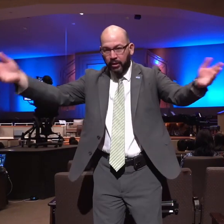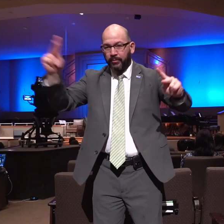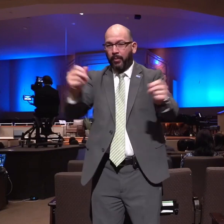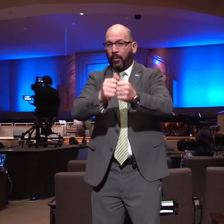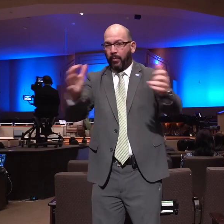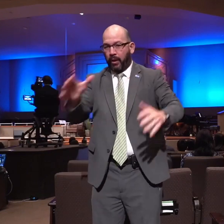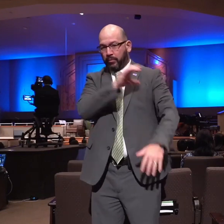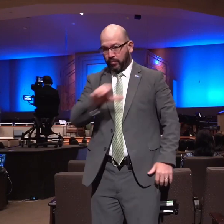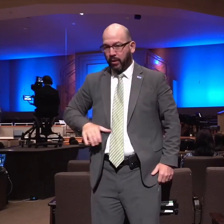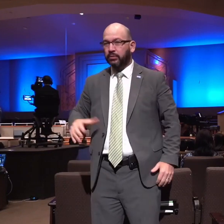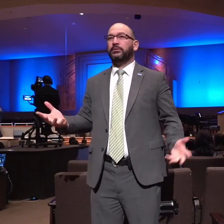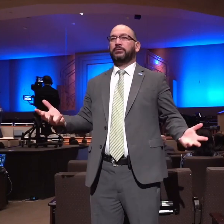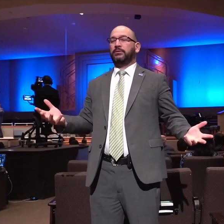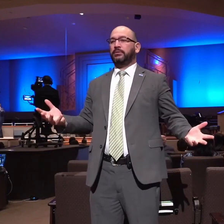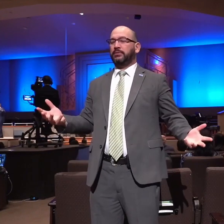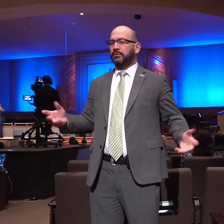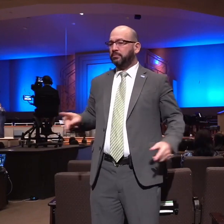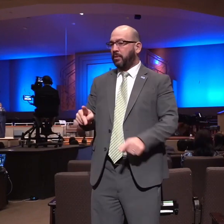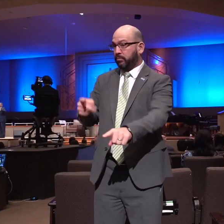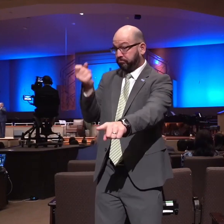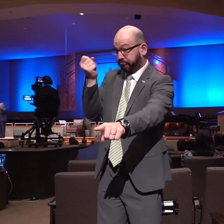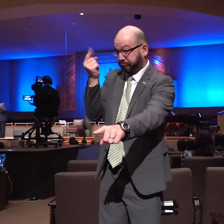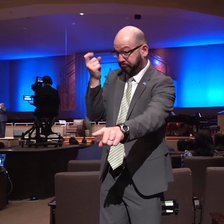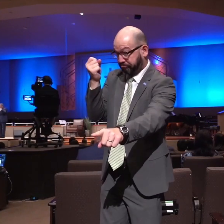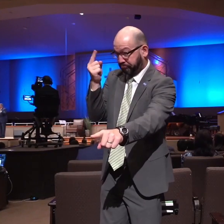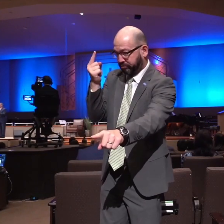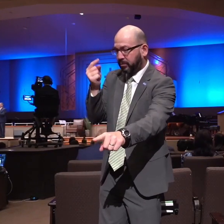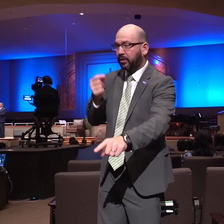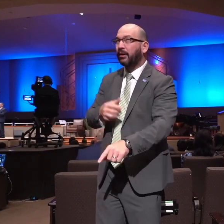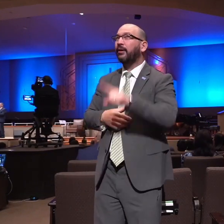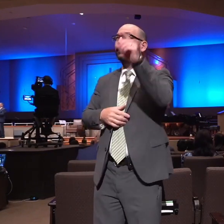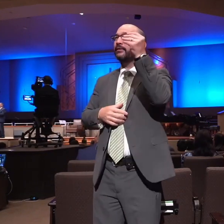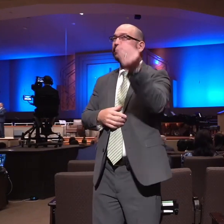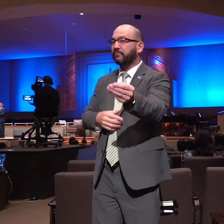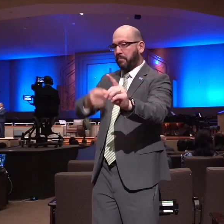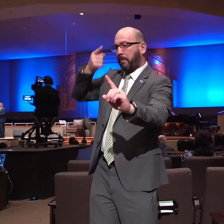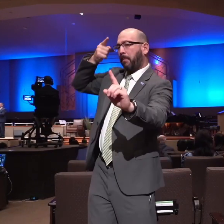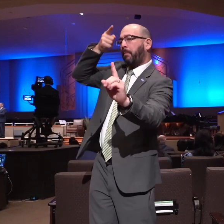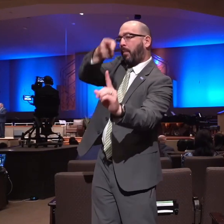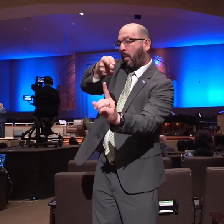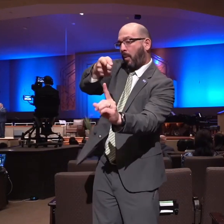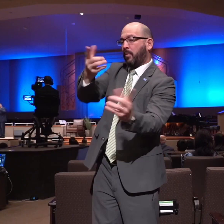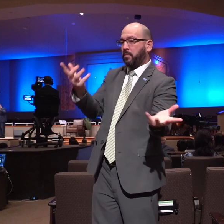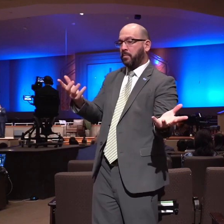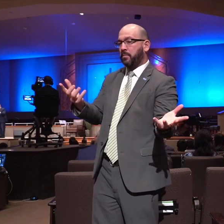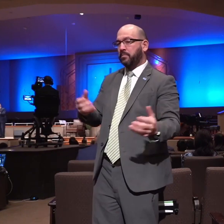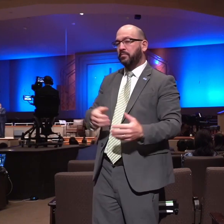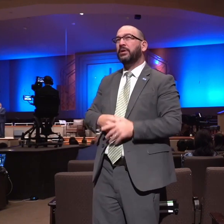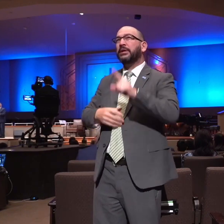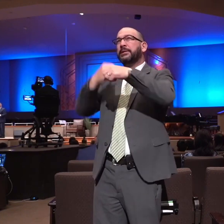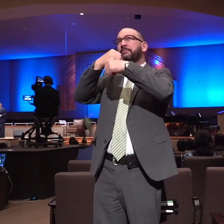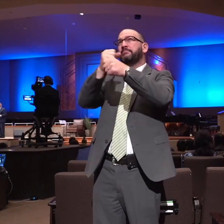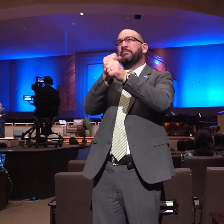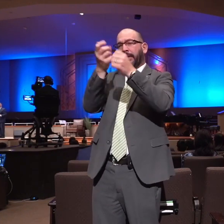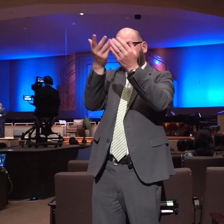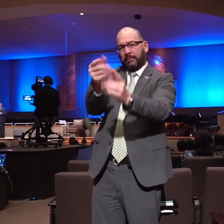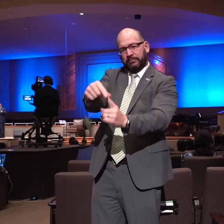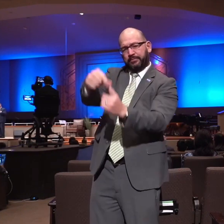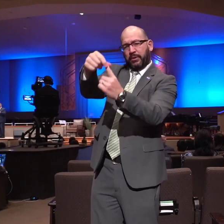and blood so Paul understood that there was a purpose for his life there was a design that God had in mind and Paul